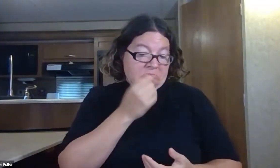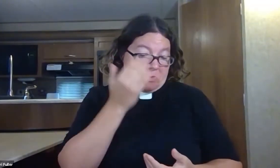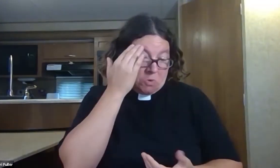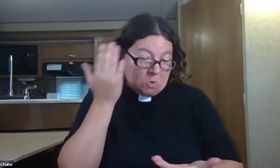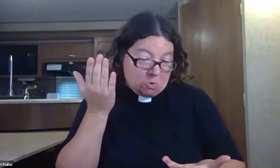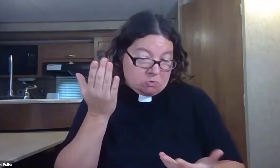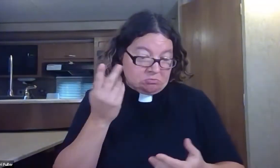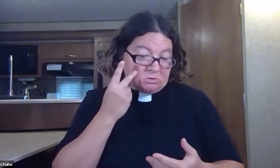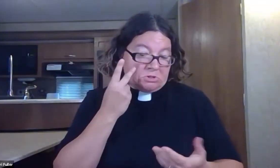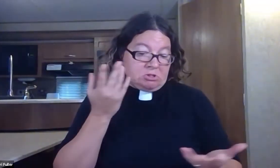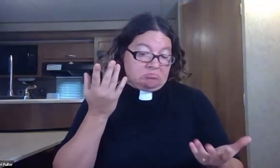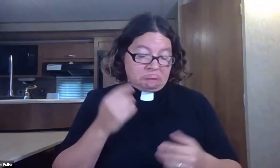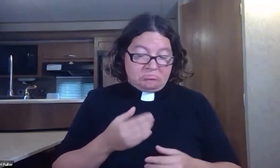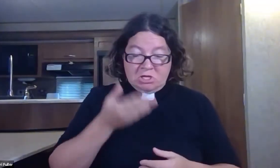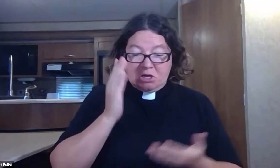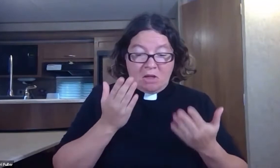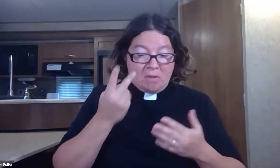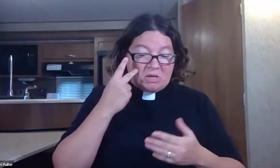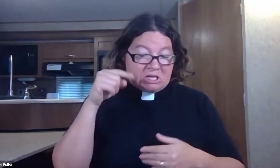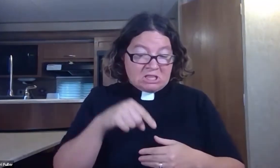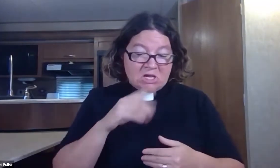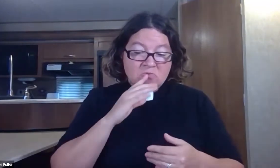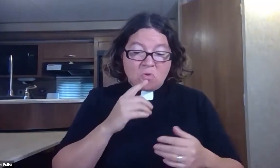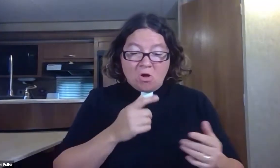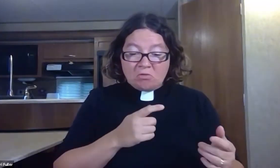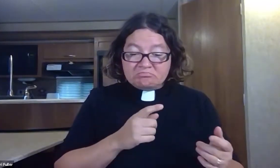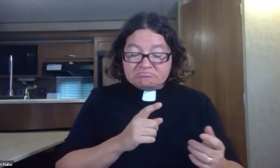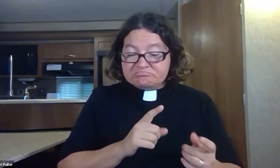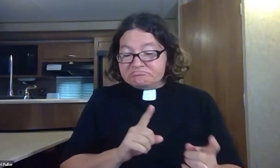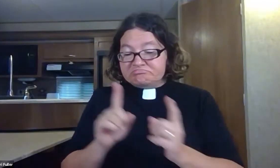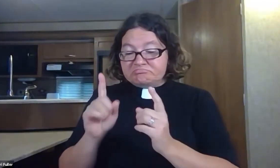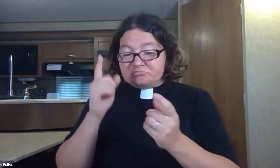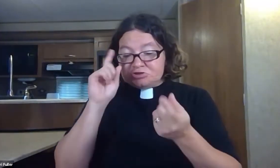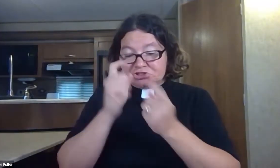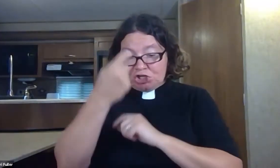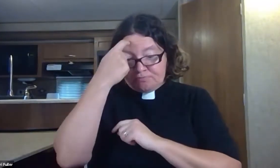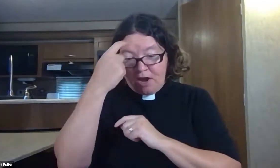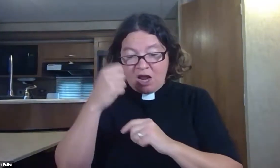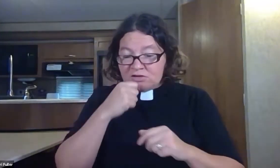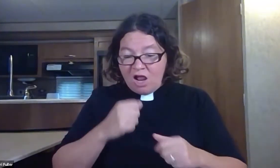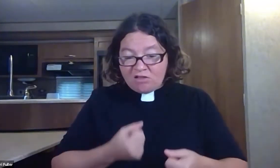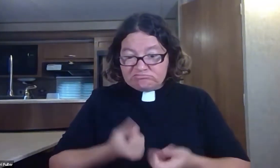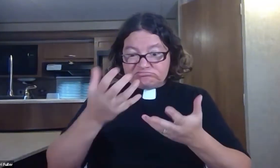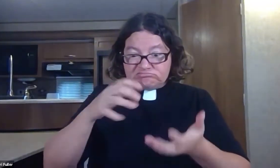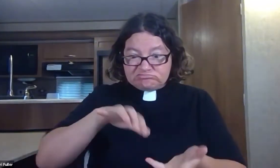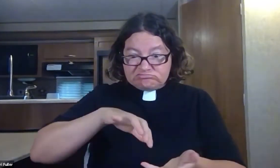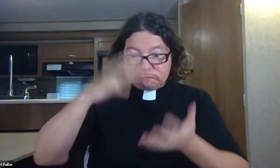The king thought, Who knows? God may see this and turn from wrath, so that we might not perish.